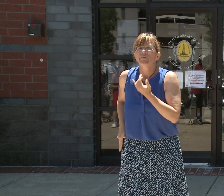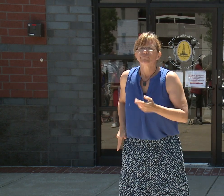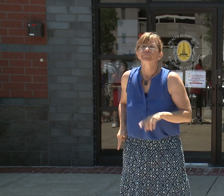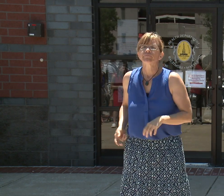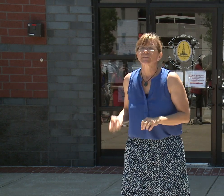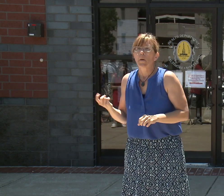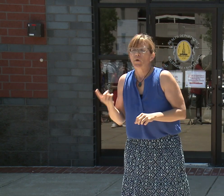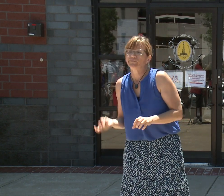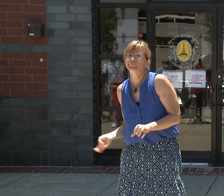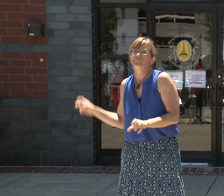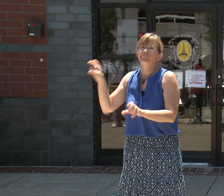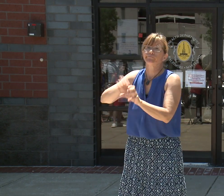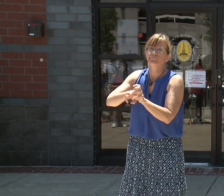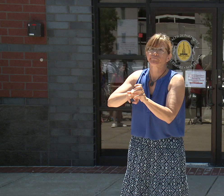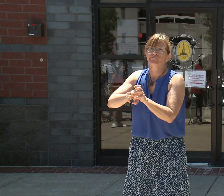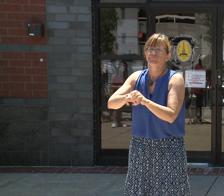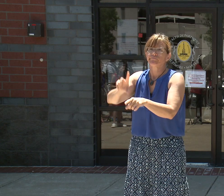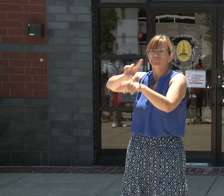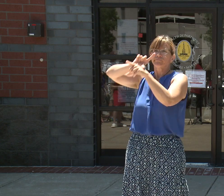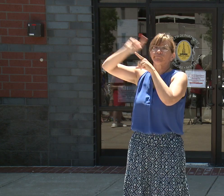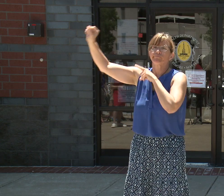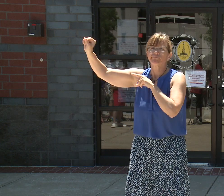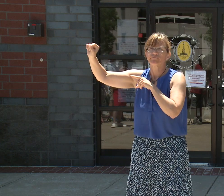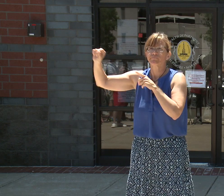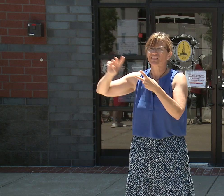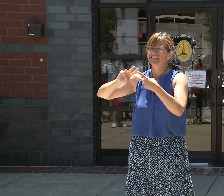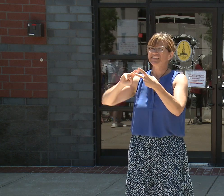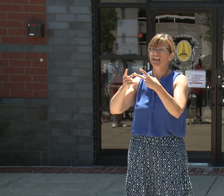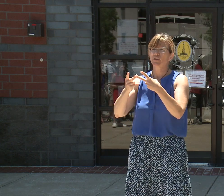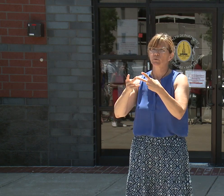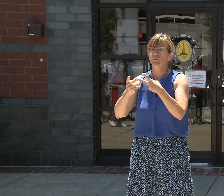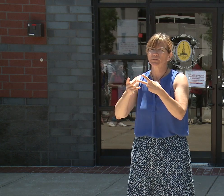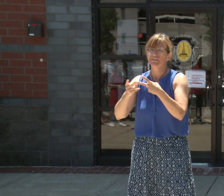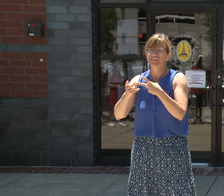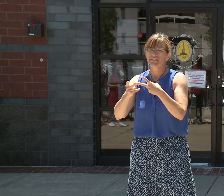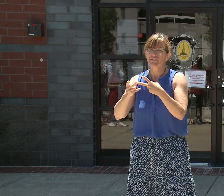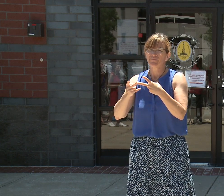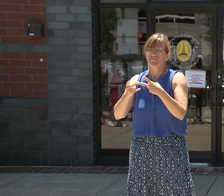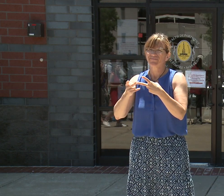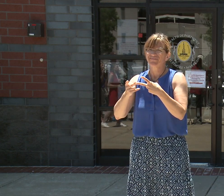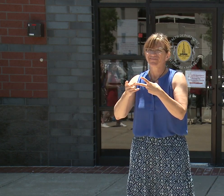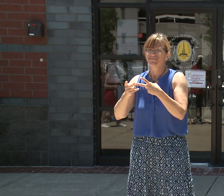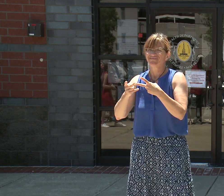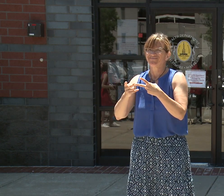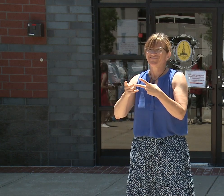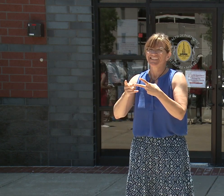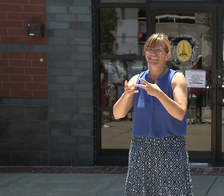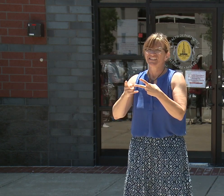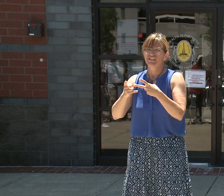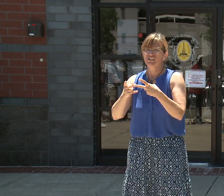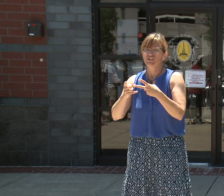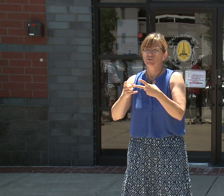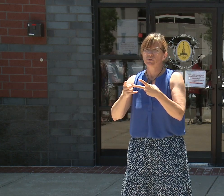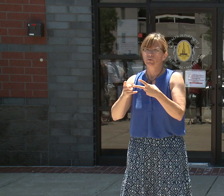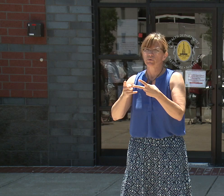incident, which was last weekend, no one was actually shot. So it's not classified as a shooting. Where is that information for the suspect?